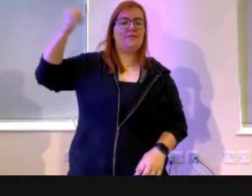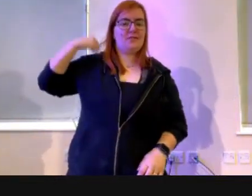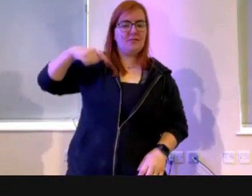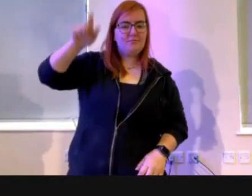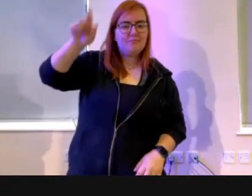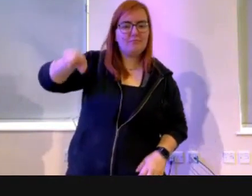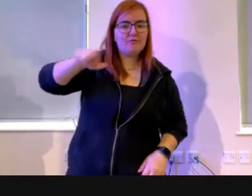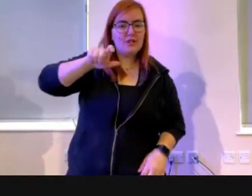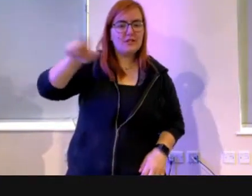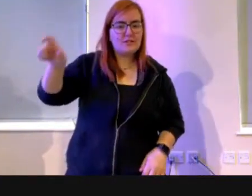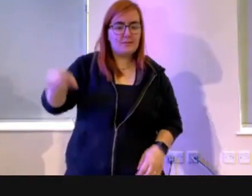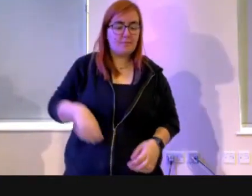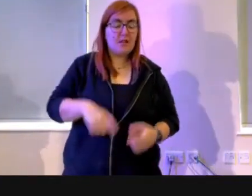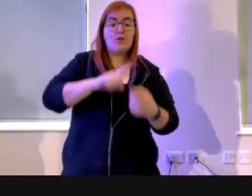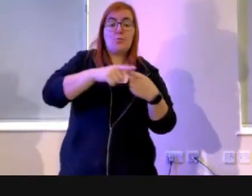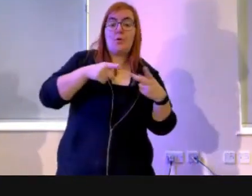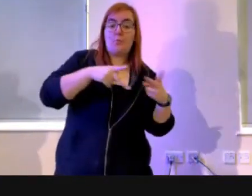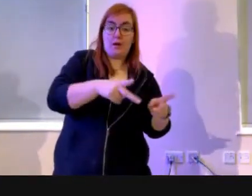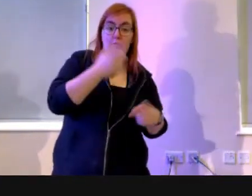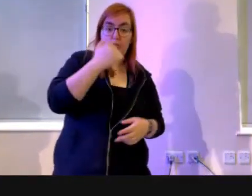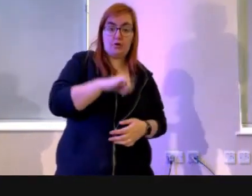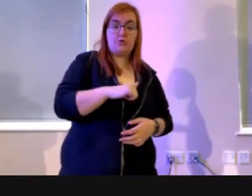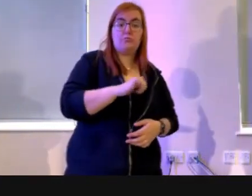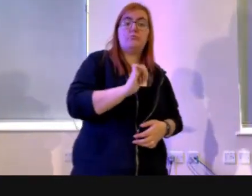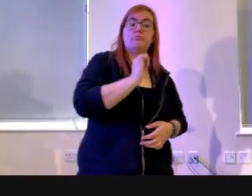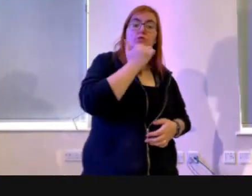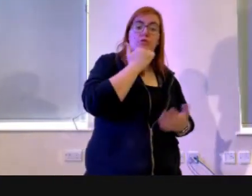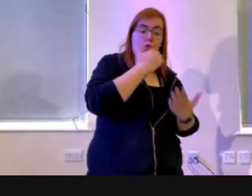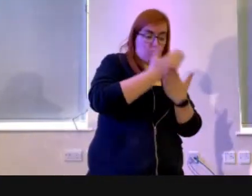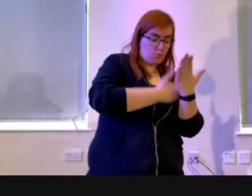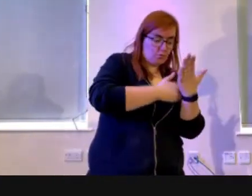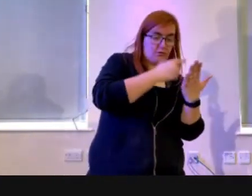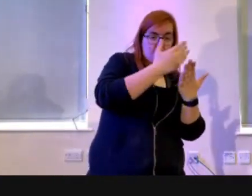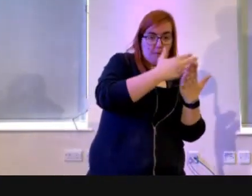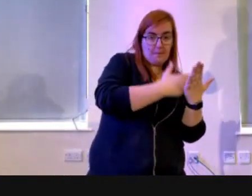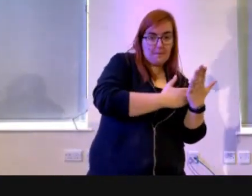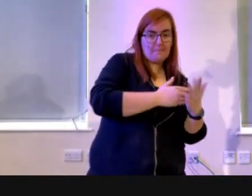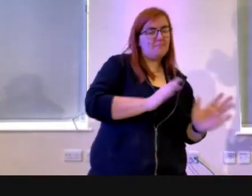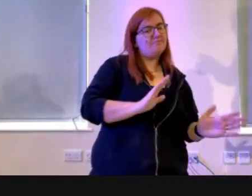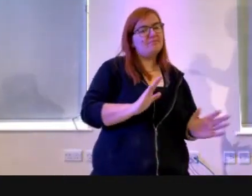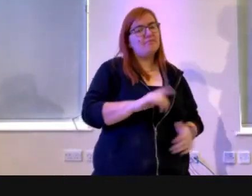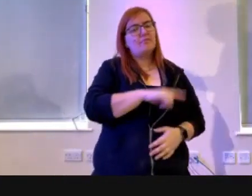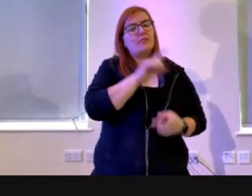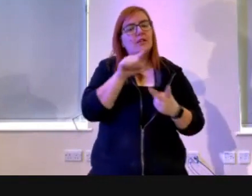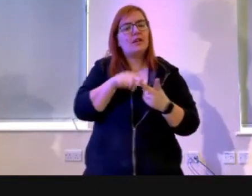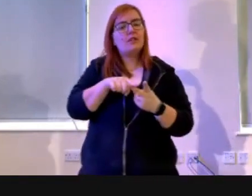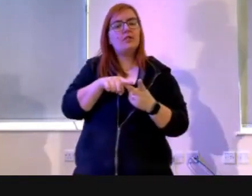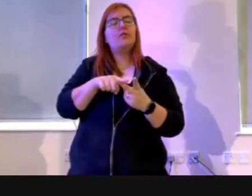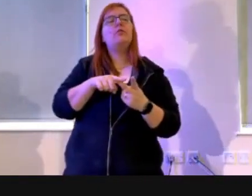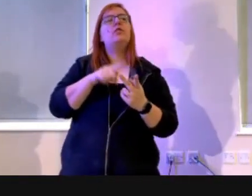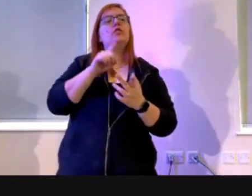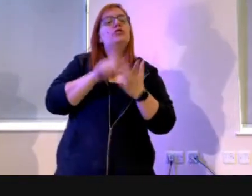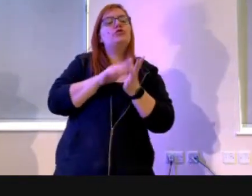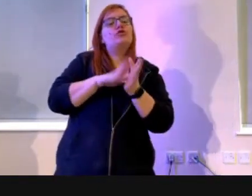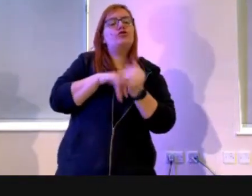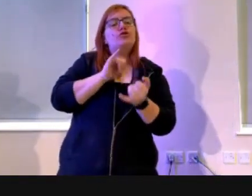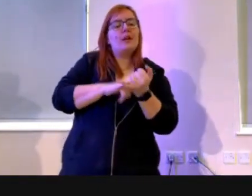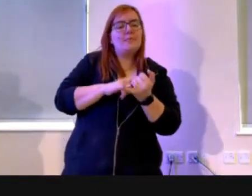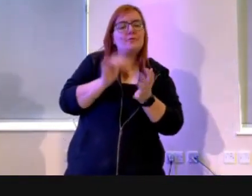we look at moral codes but James, brother of Jesus, looked at the teaching of Paul and he wrote just one letter, he